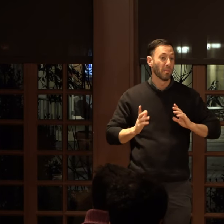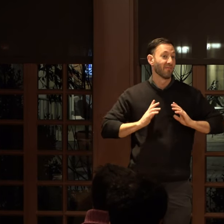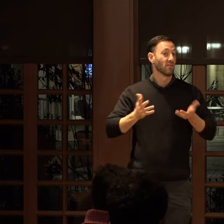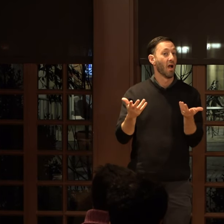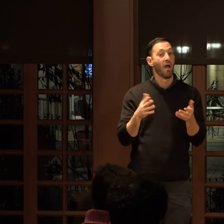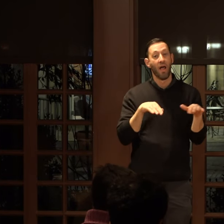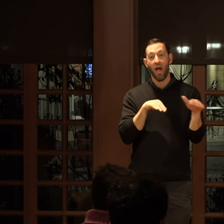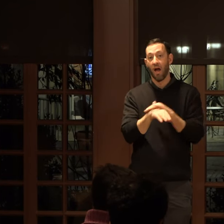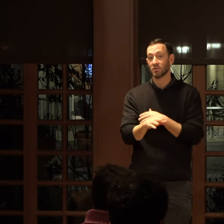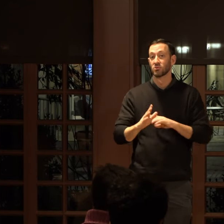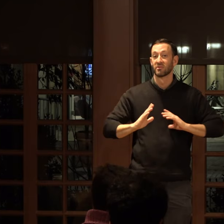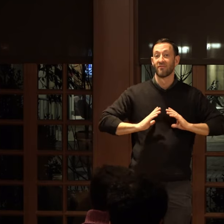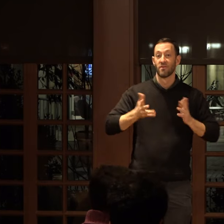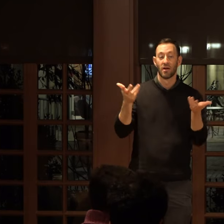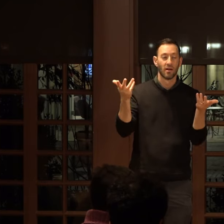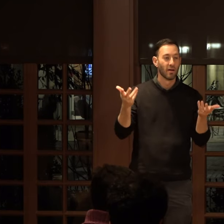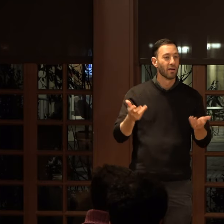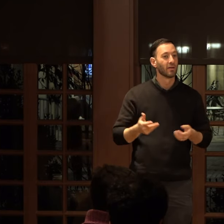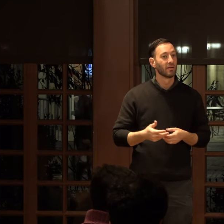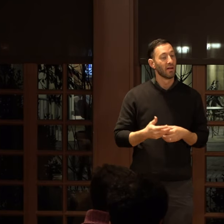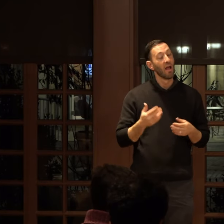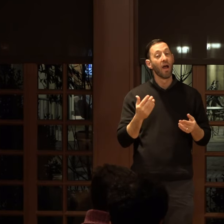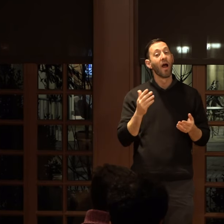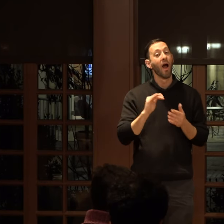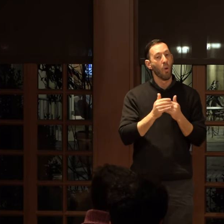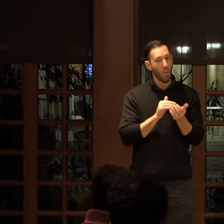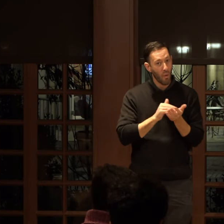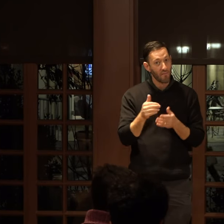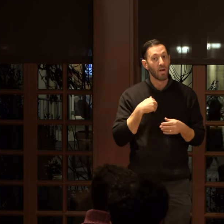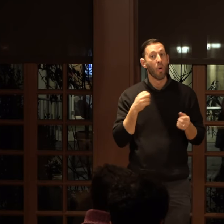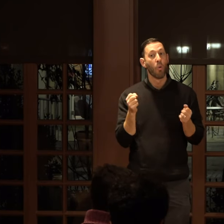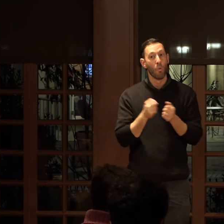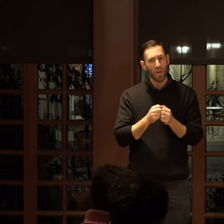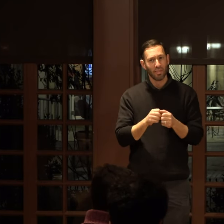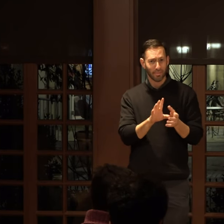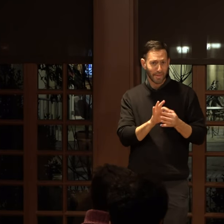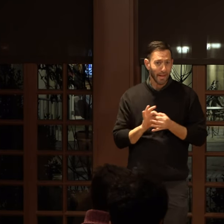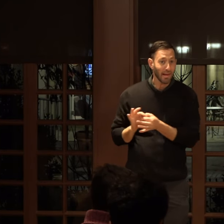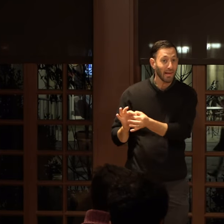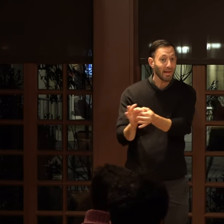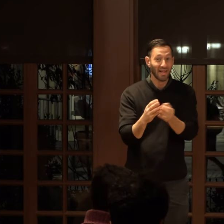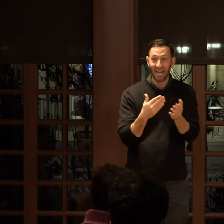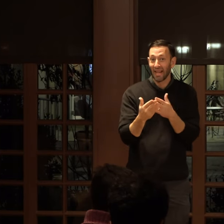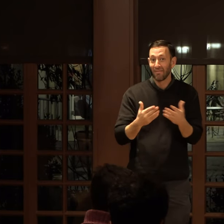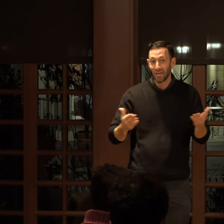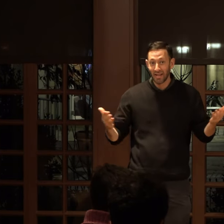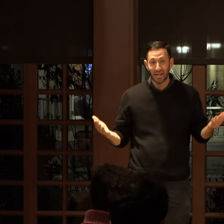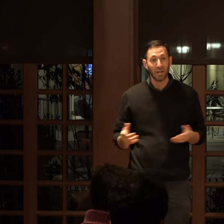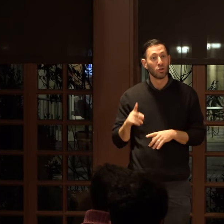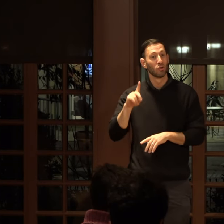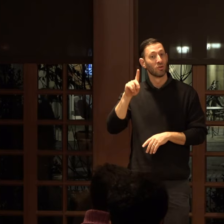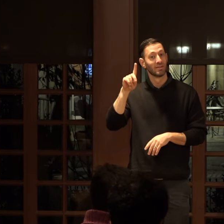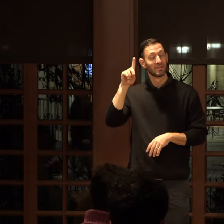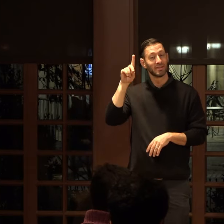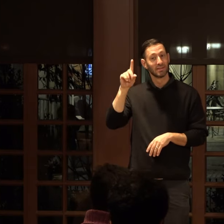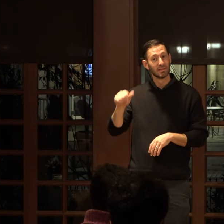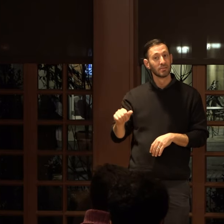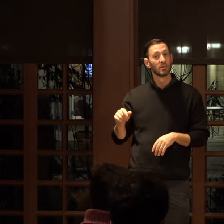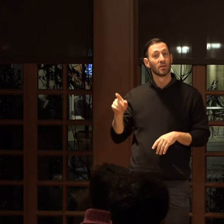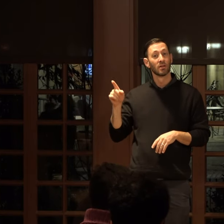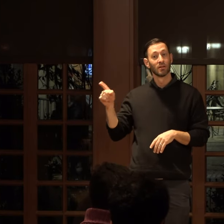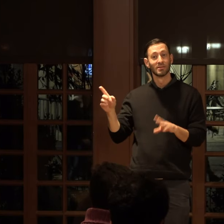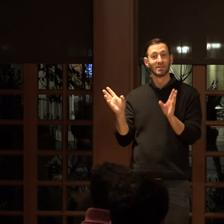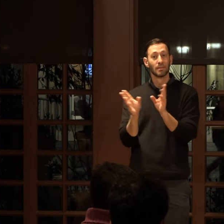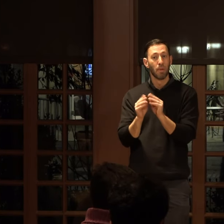I'm have access and even, how many times have I been with Kin? Even, even here, even here at the Disability Poetics